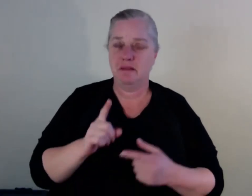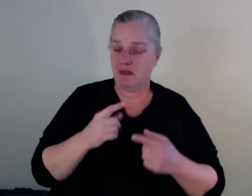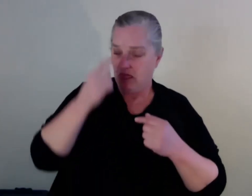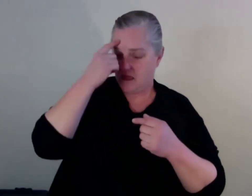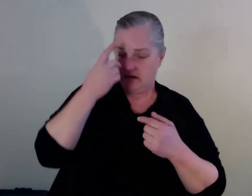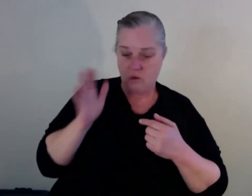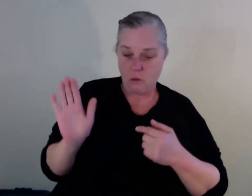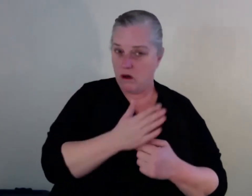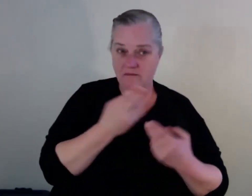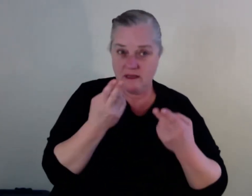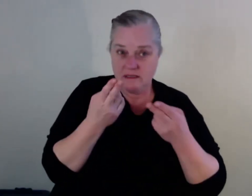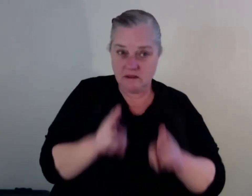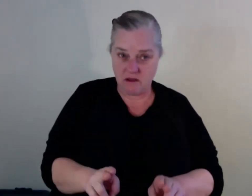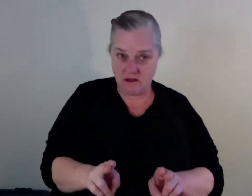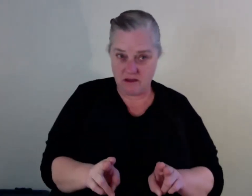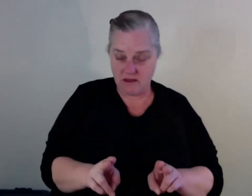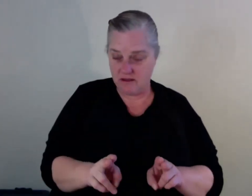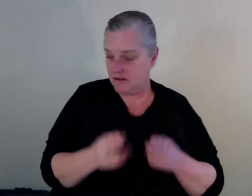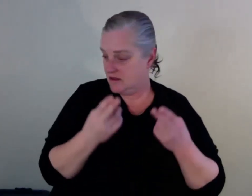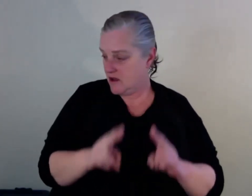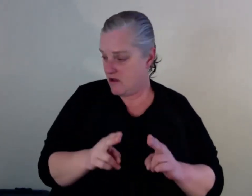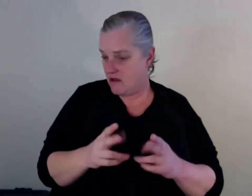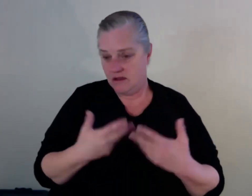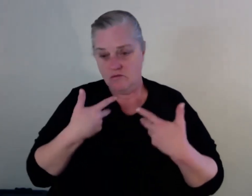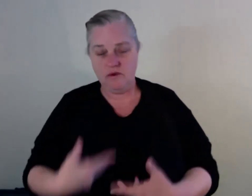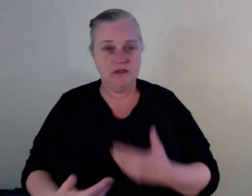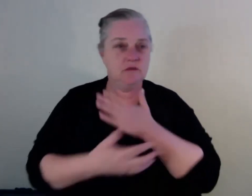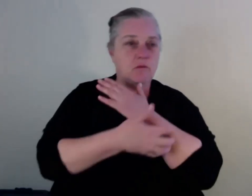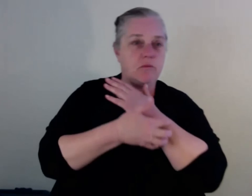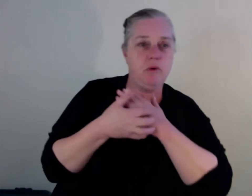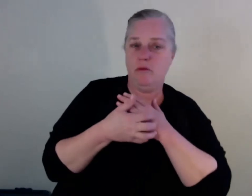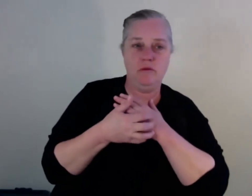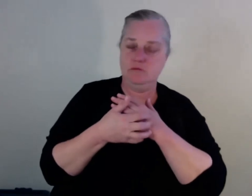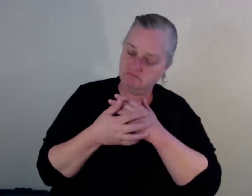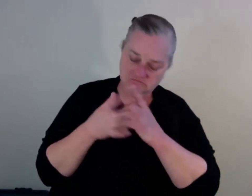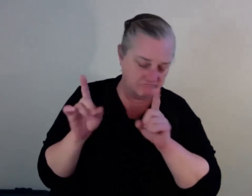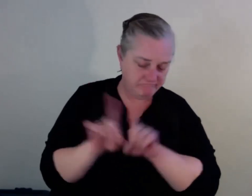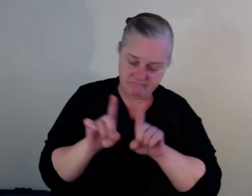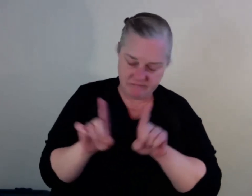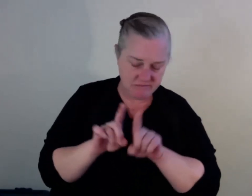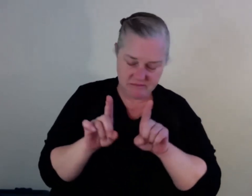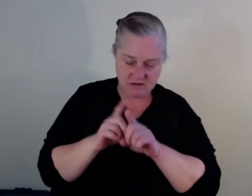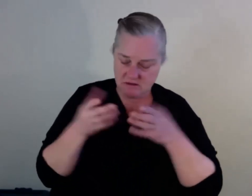luxury stuff to their grave. So what's the difference between a rich, a millionaire, or a billionaire, and a poor person?